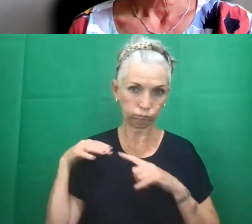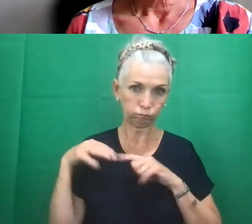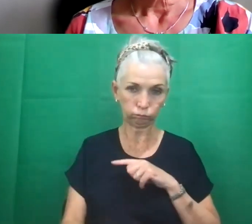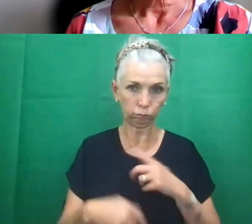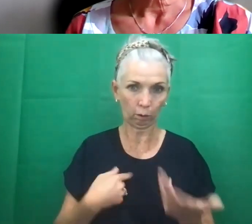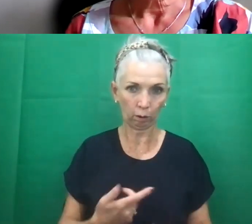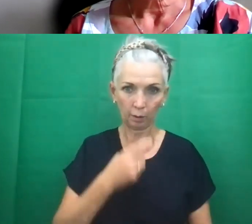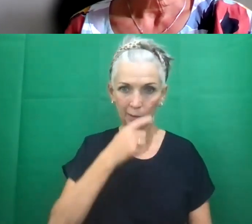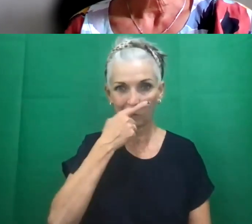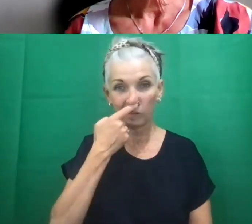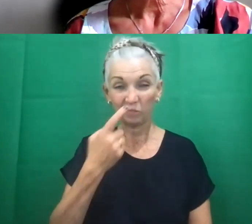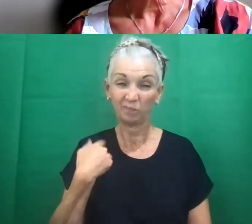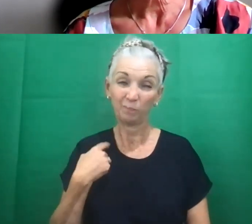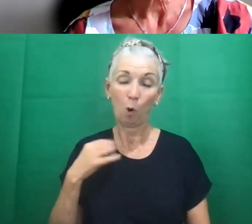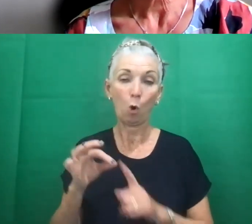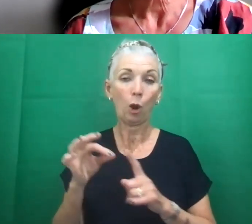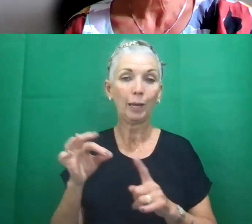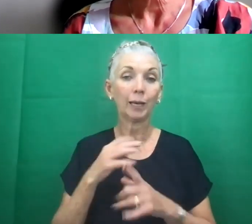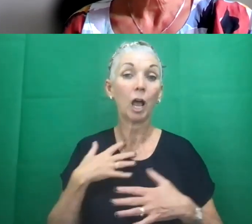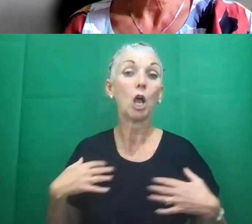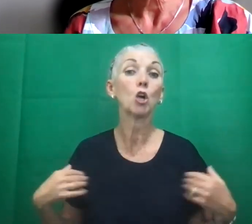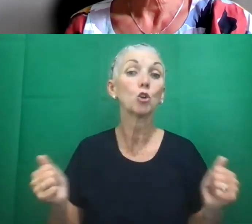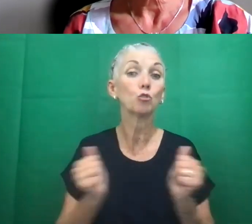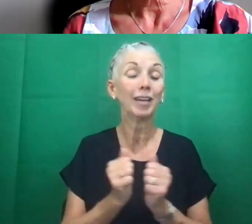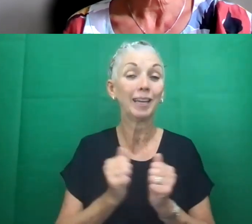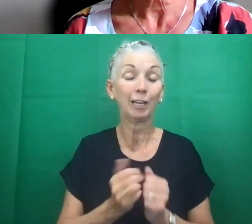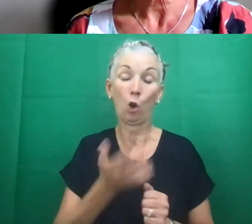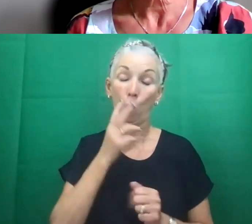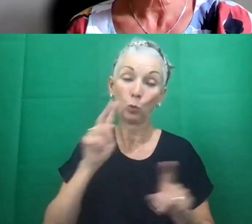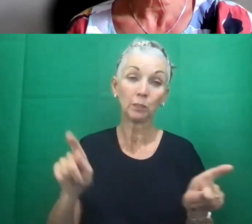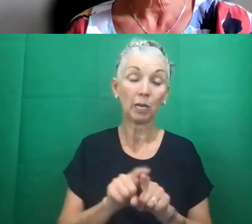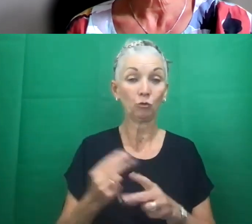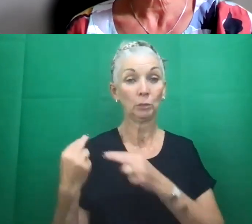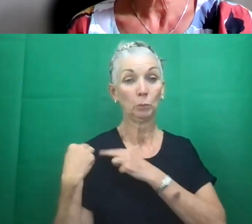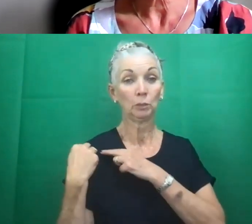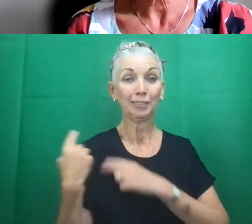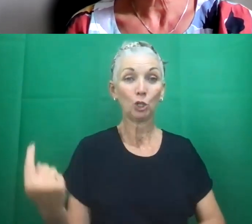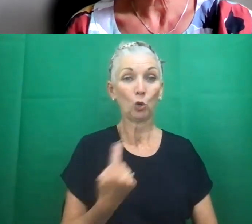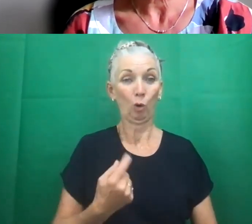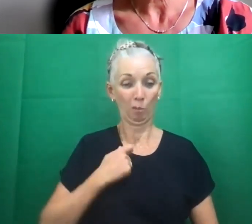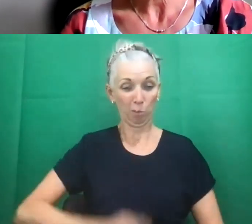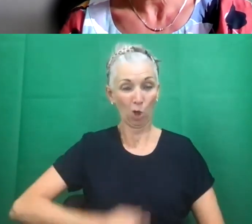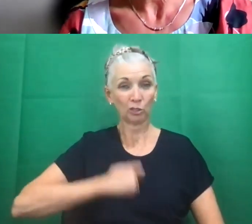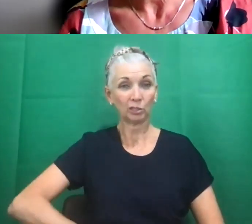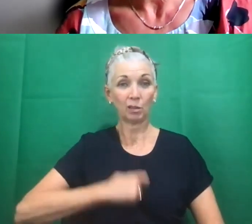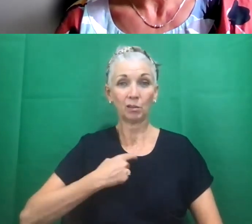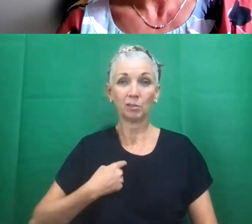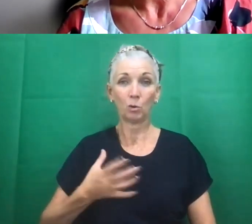I agree, I agree, mean at the moment the responsibility appears to be on the person who wants to protect themselves from COVID